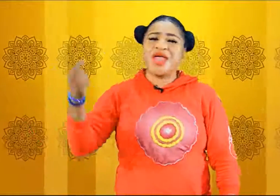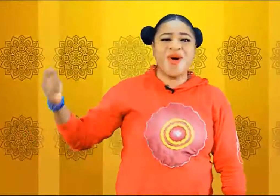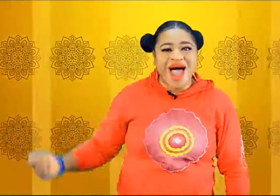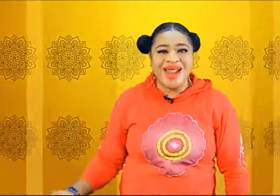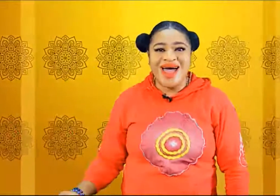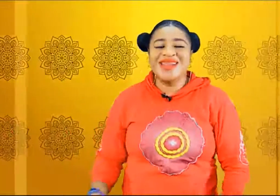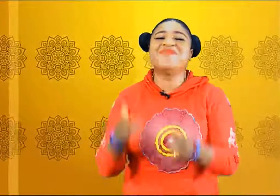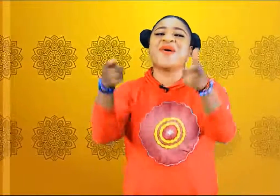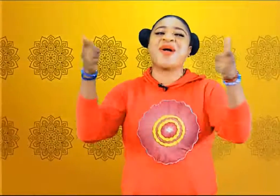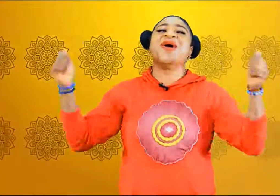oh my